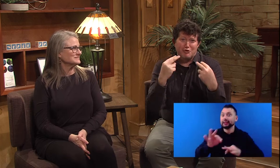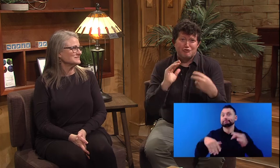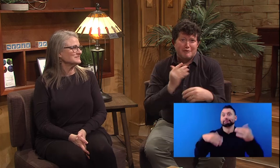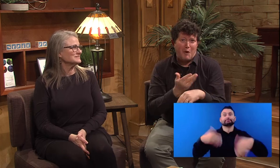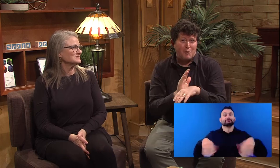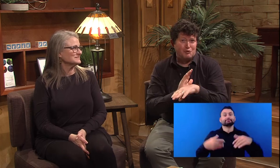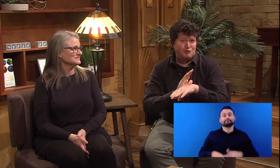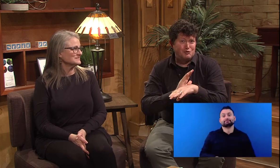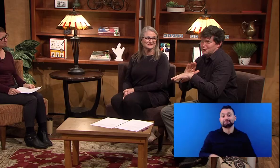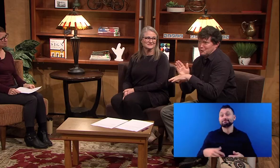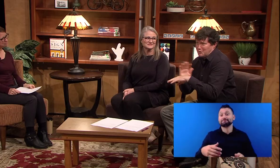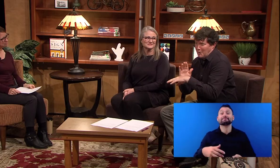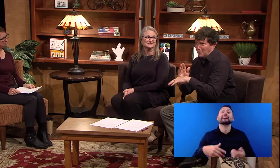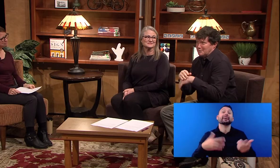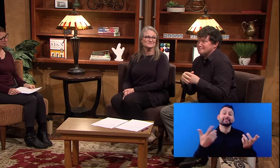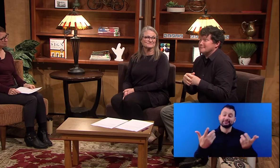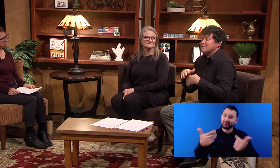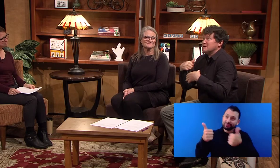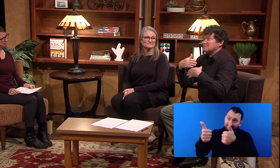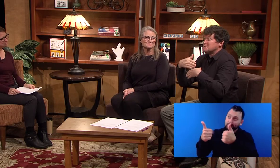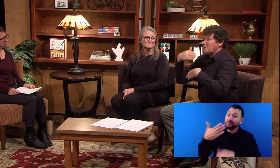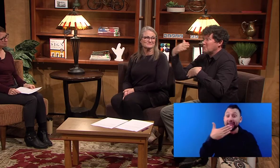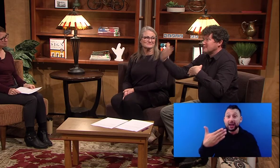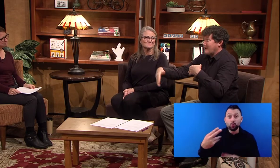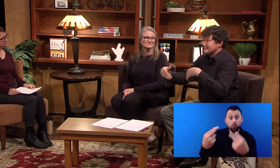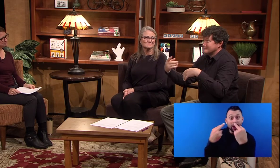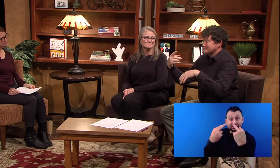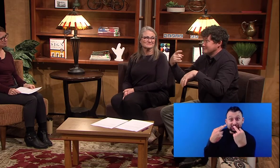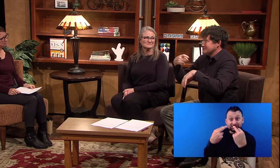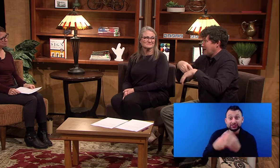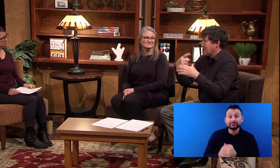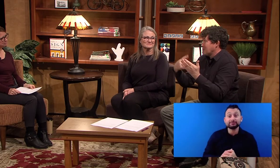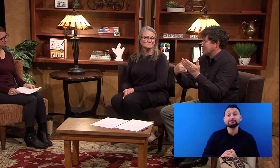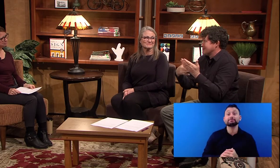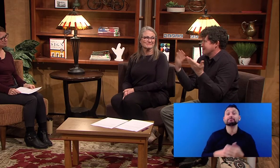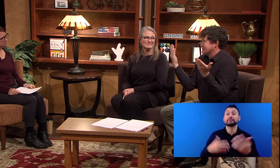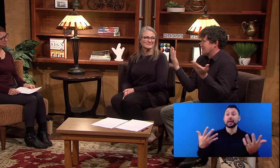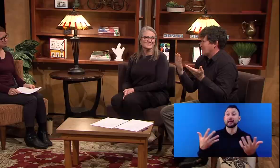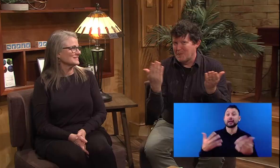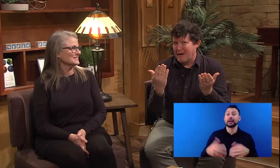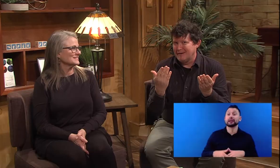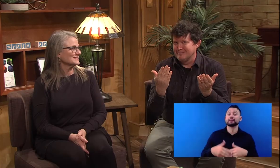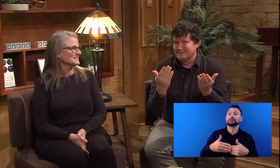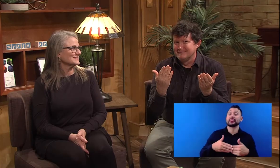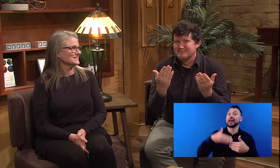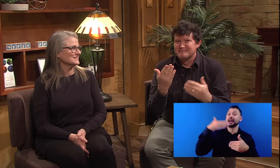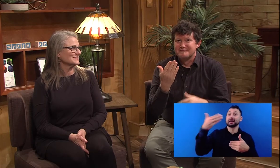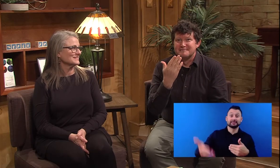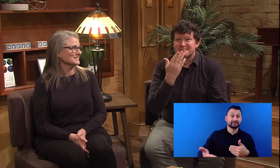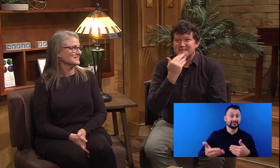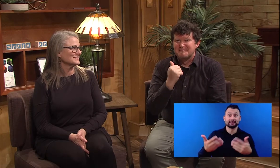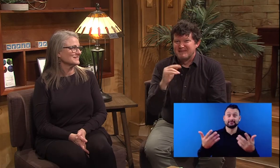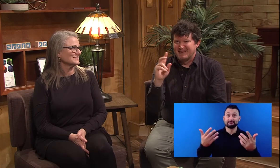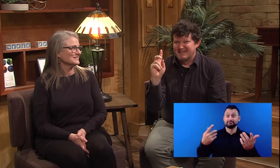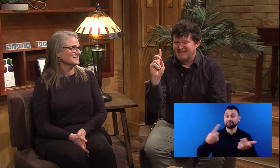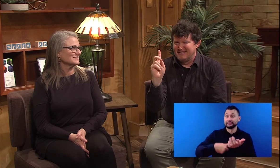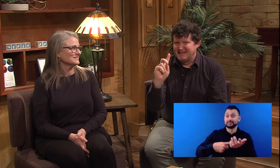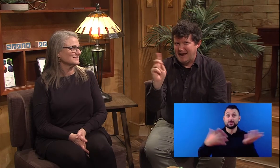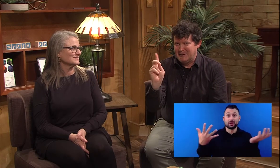Thank you so much for watching our program today. And next time we will be discussing